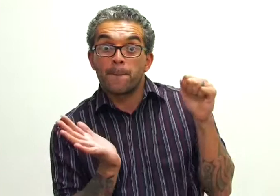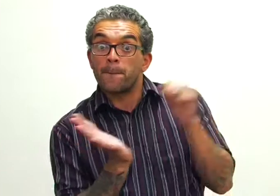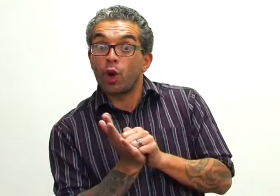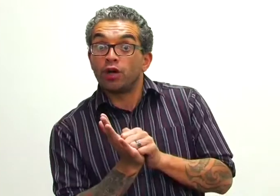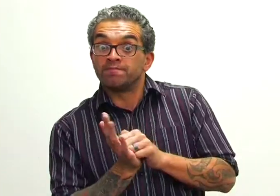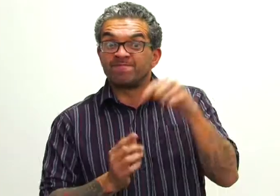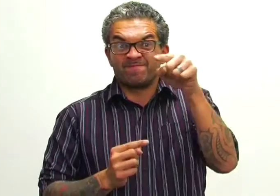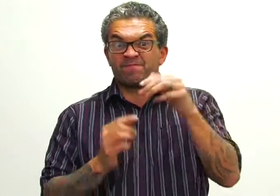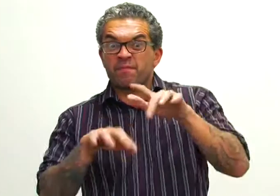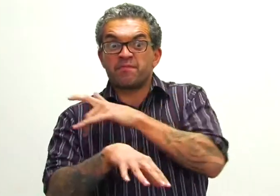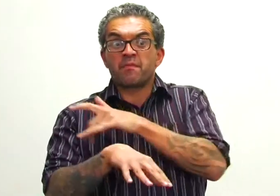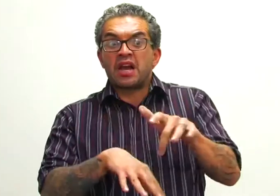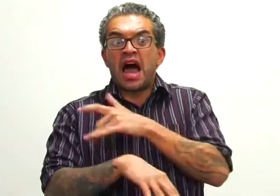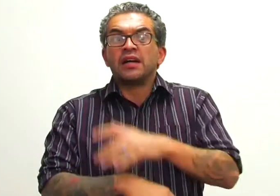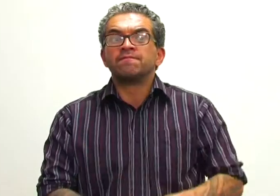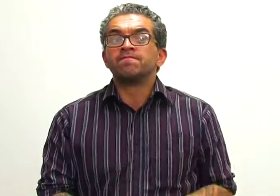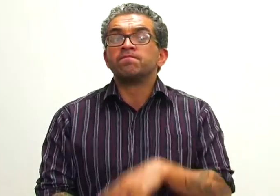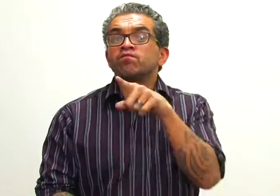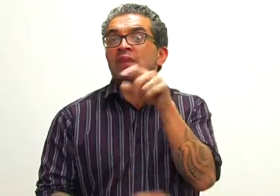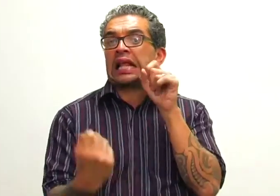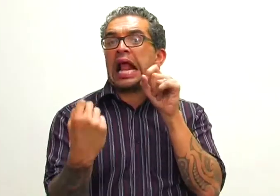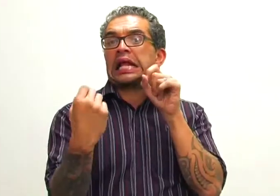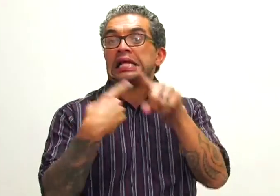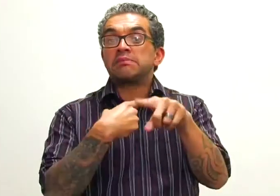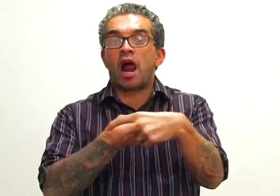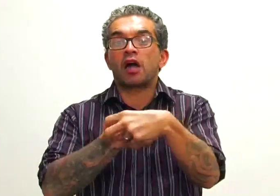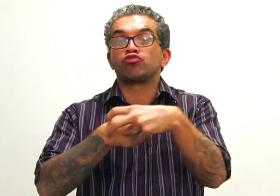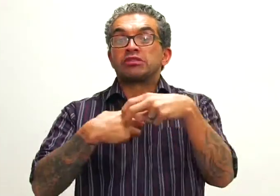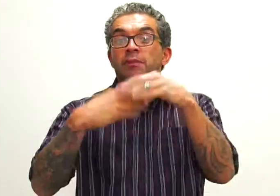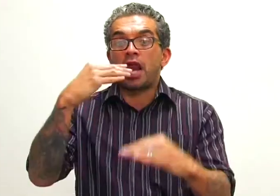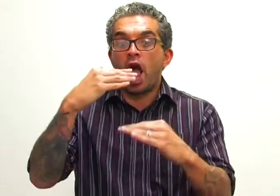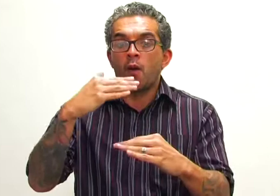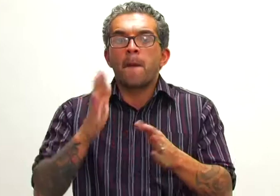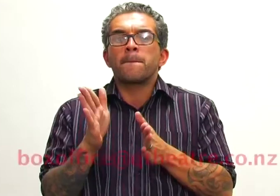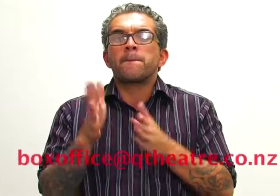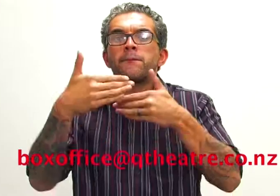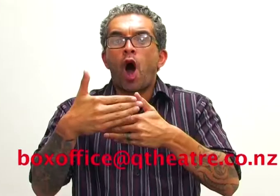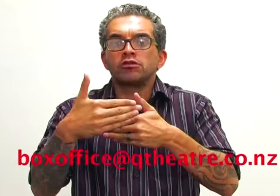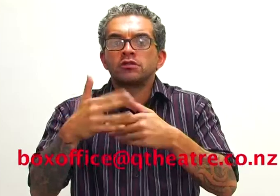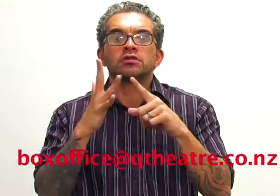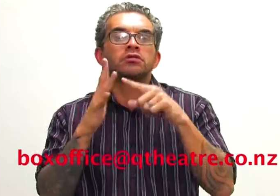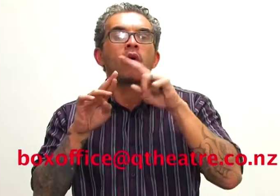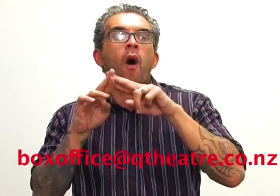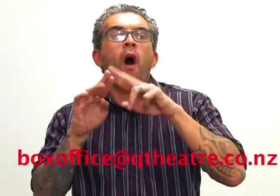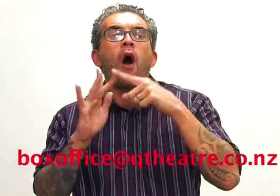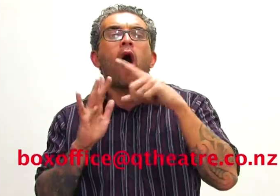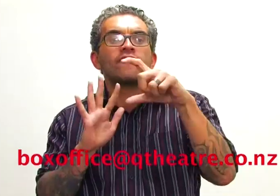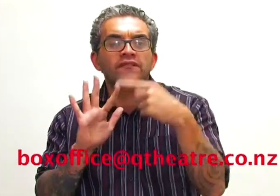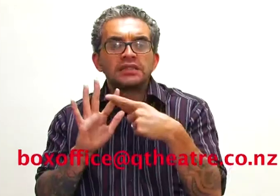Searching for answers. If you wish to book for this play you can email boxoffice